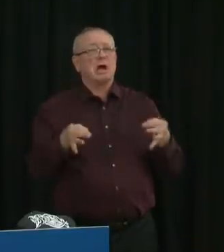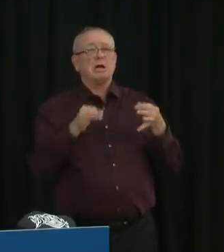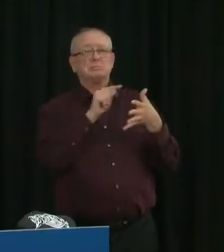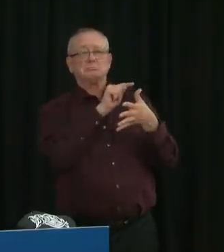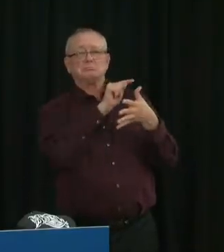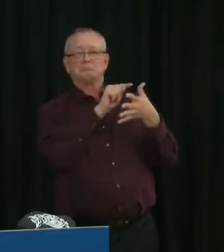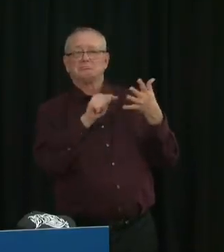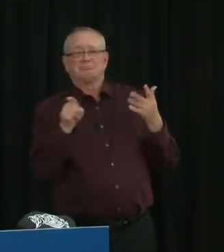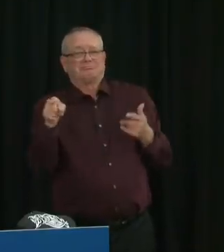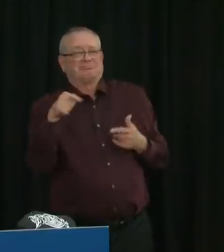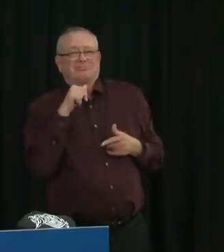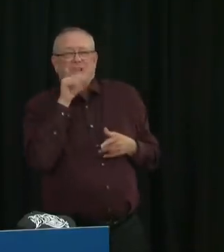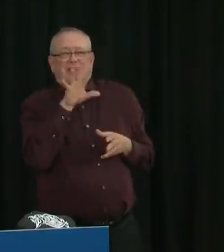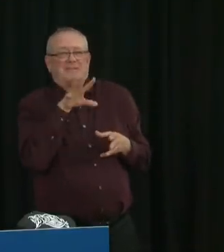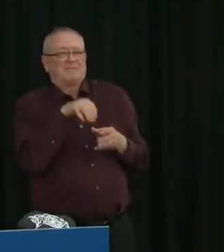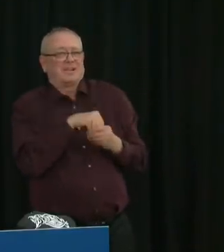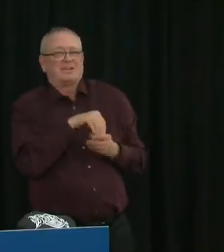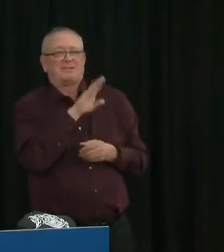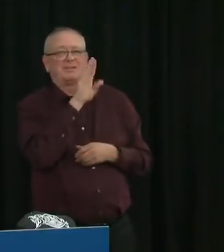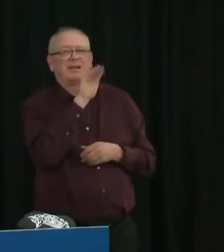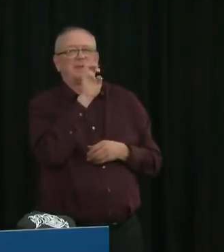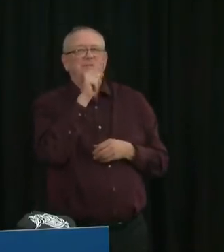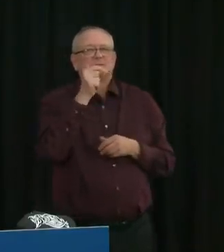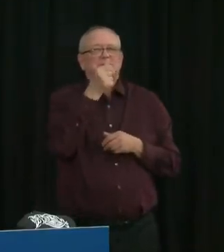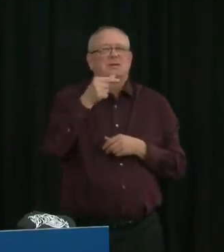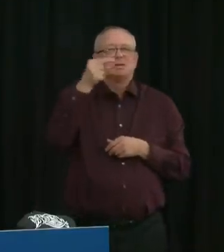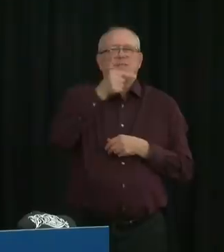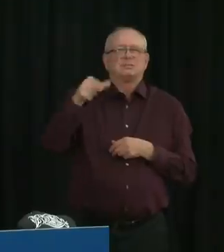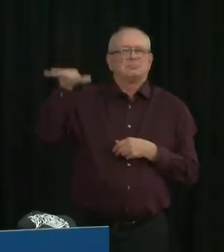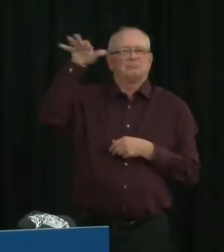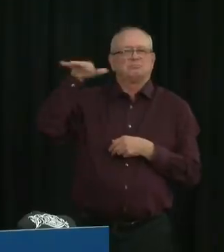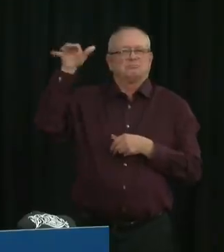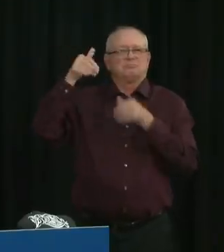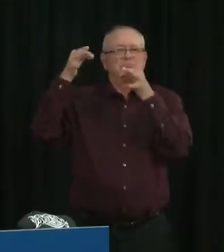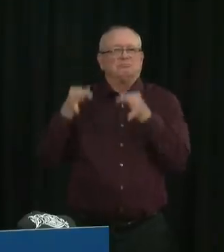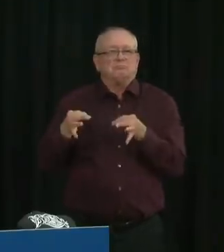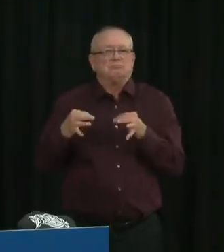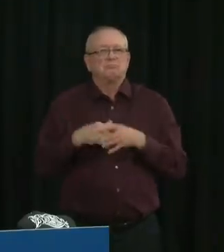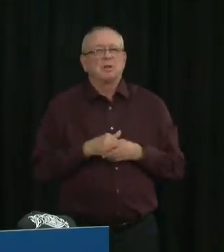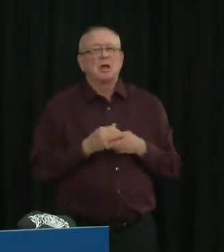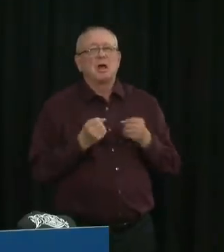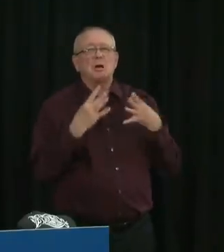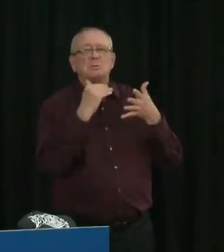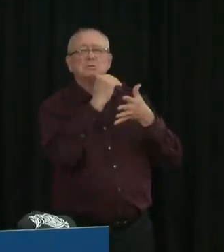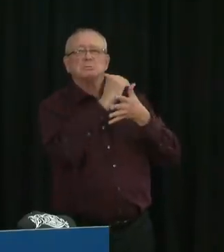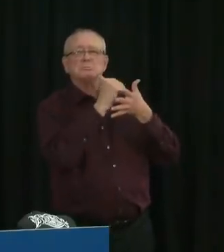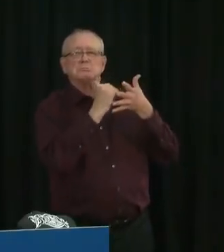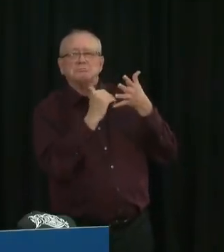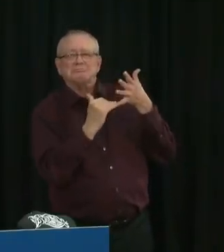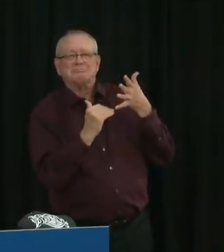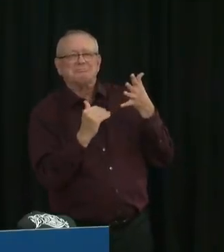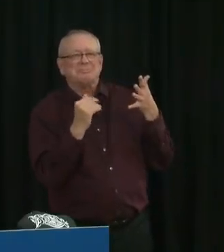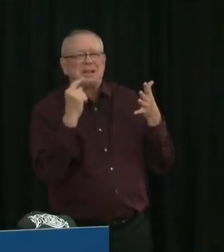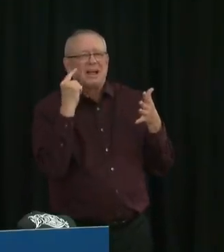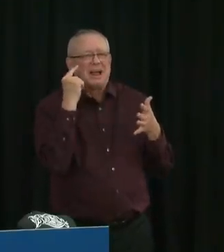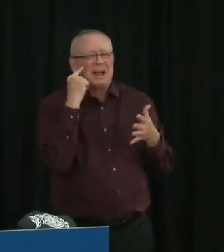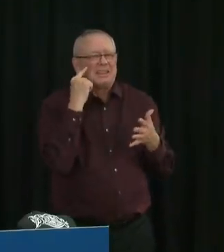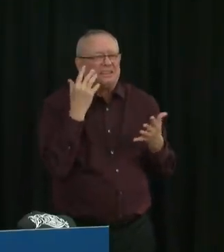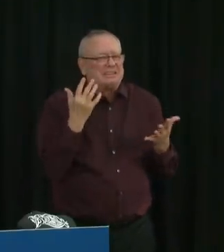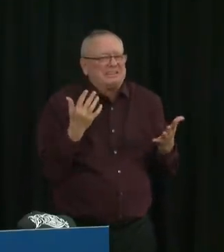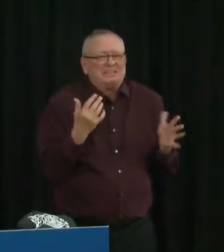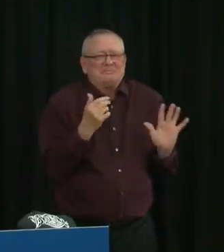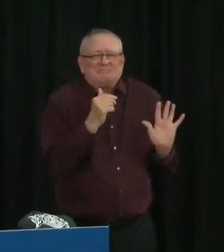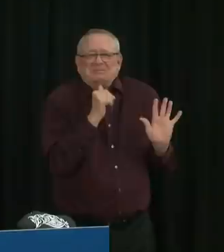a Cabinet decision and with respect to the number of people, my understanding is, again, that it's a very, very small number that have been